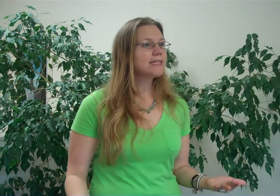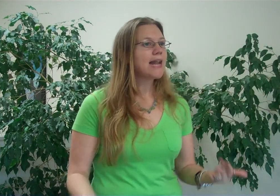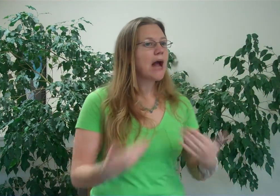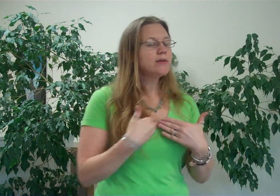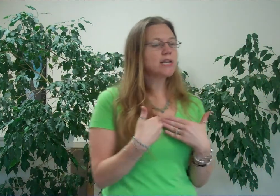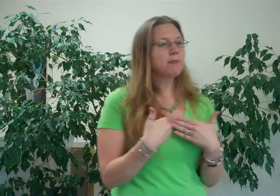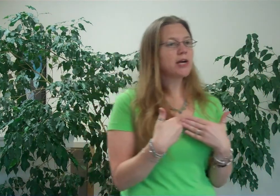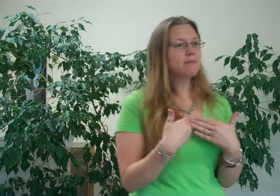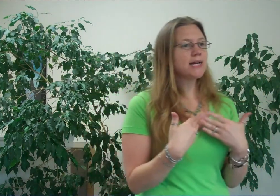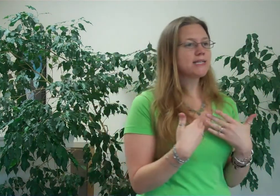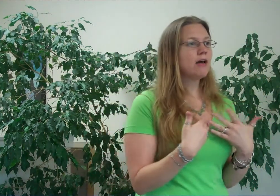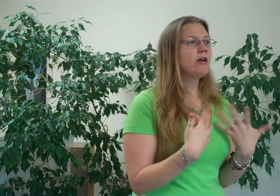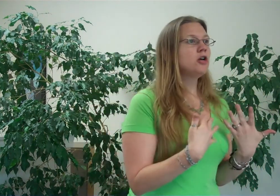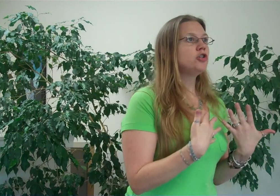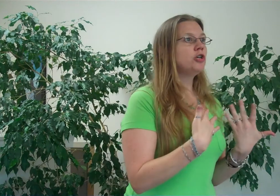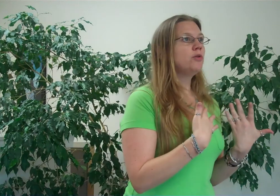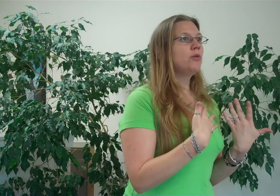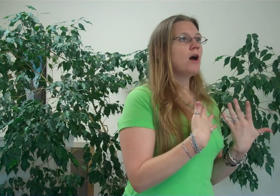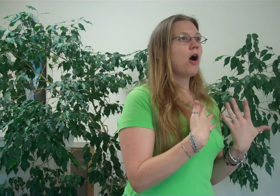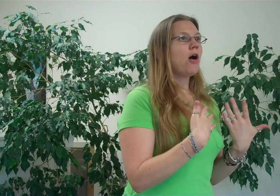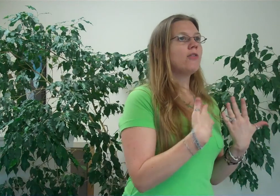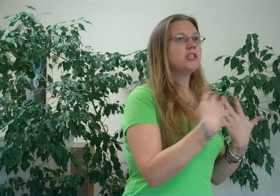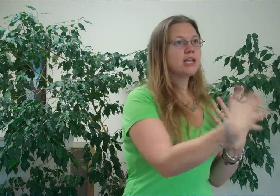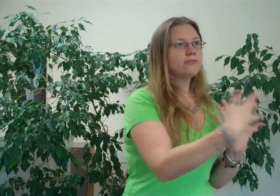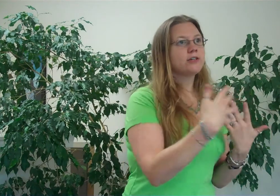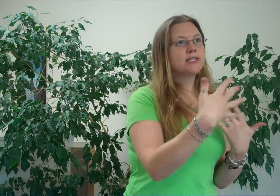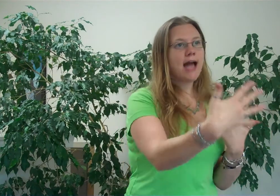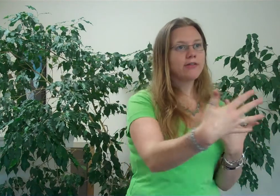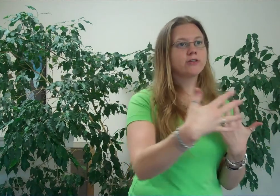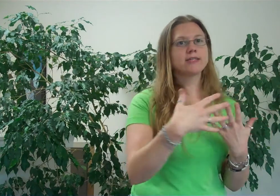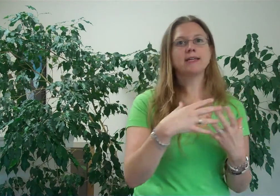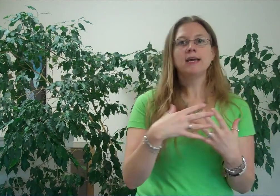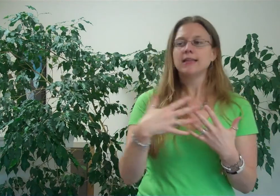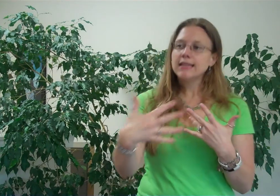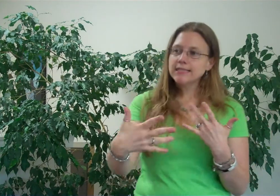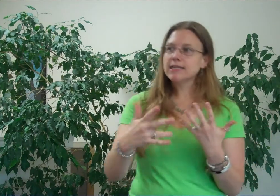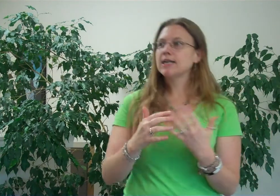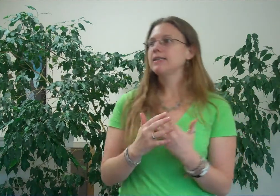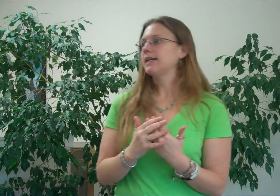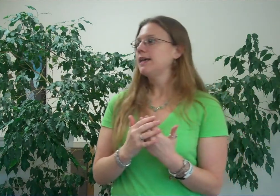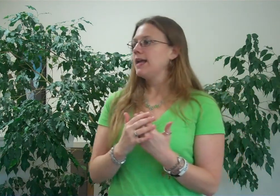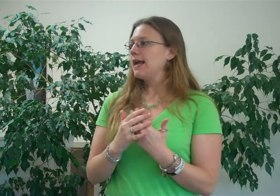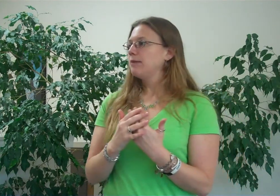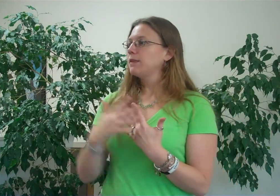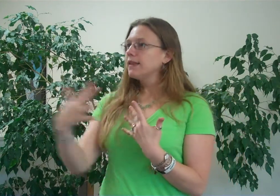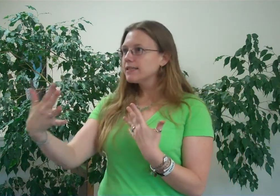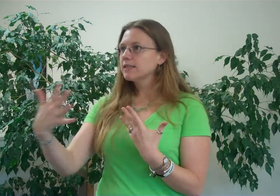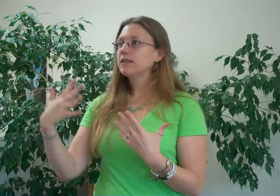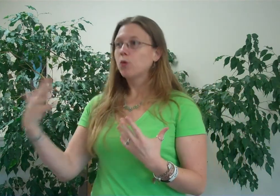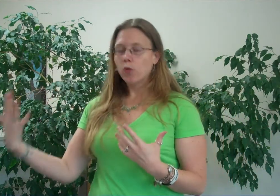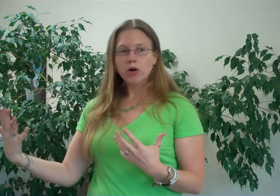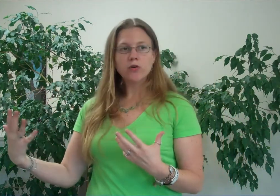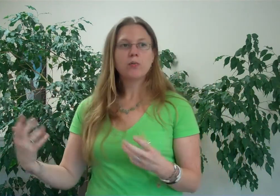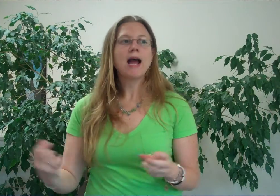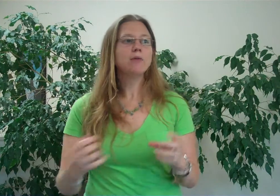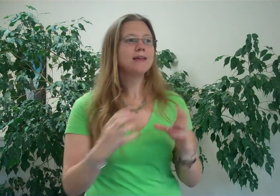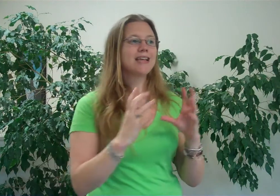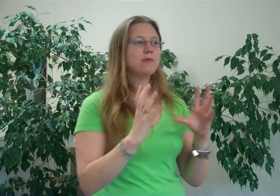that I was comparing myself to all the Jennifers and Heathers and Lisas and Melissas in the world, when I realized I was